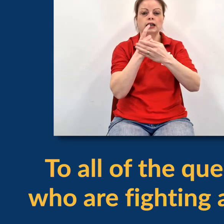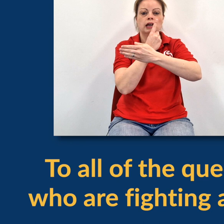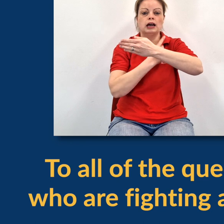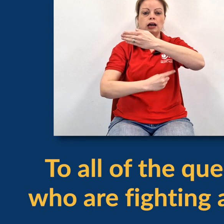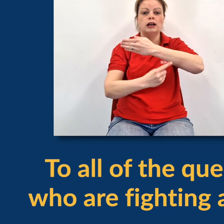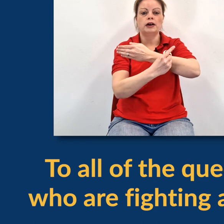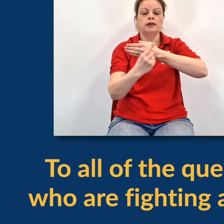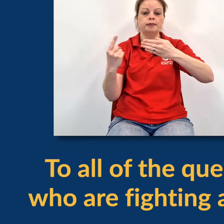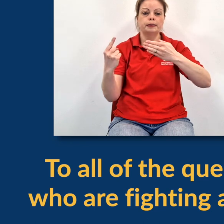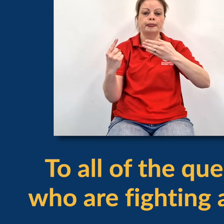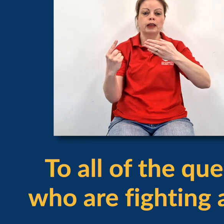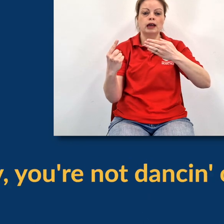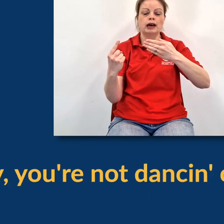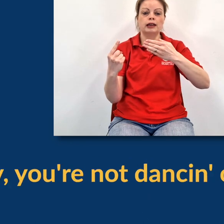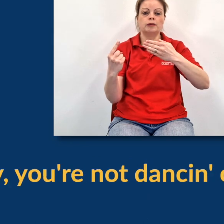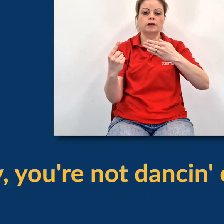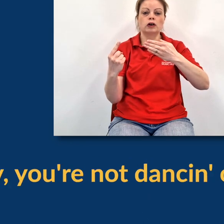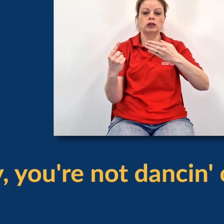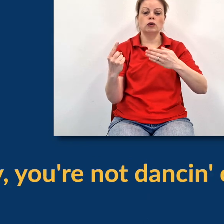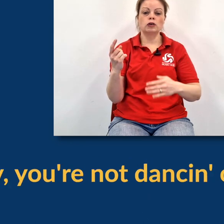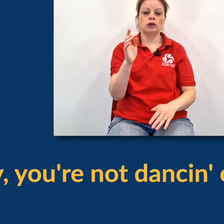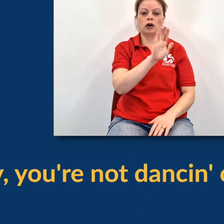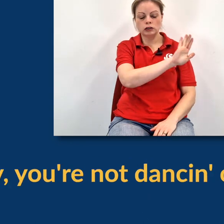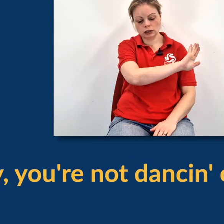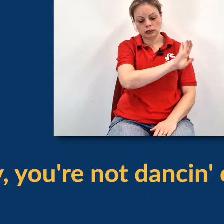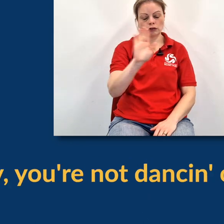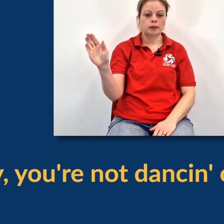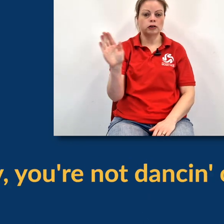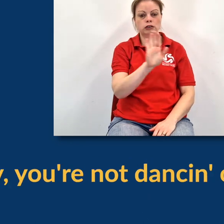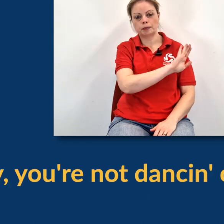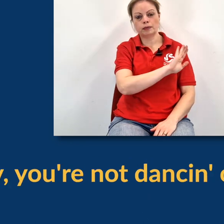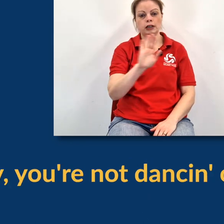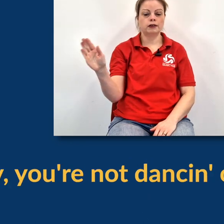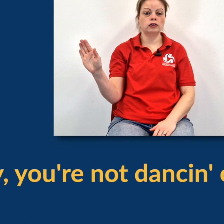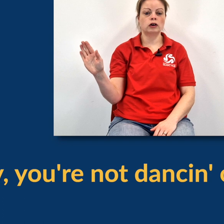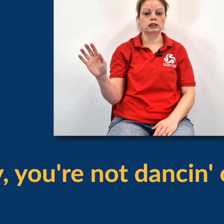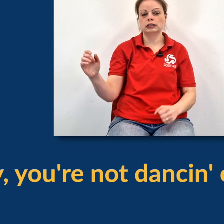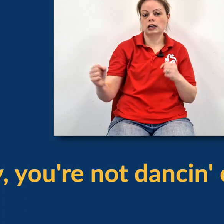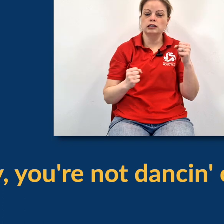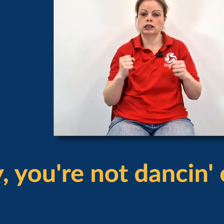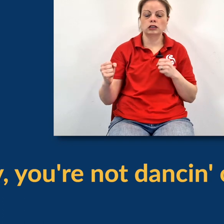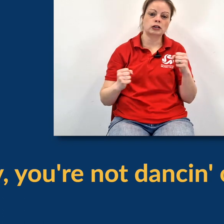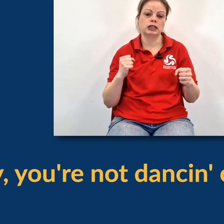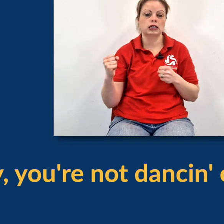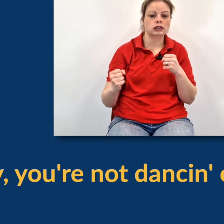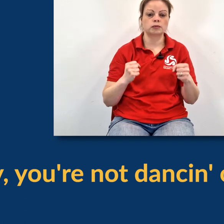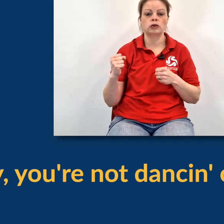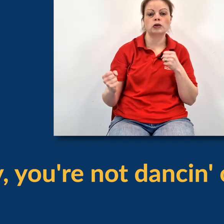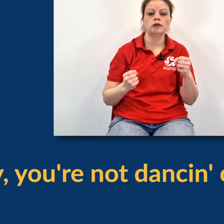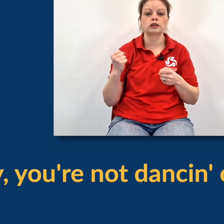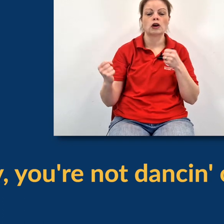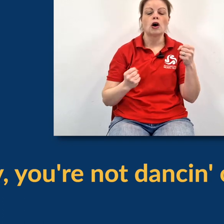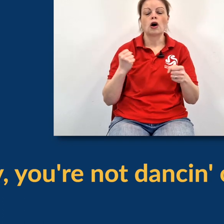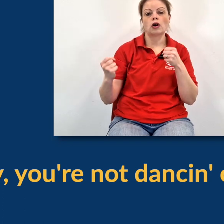alone and then we've got you're not, strike across your body for not dancing. Show me your dance